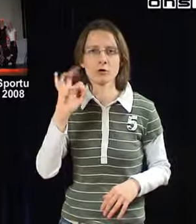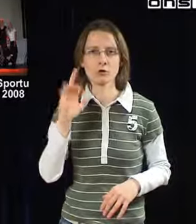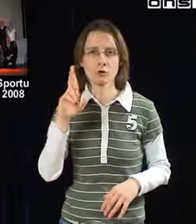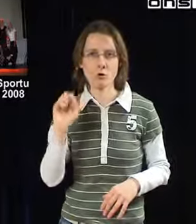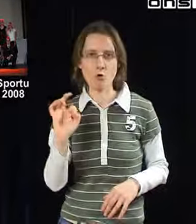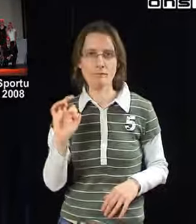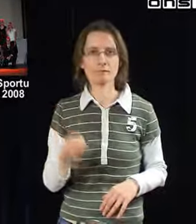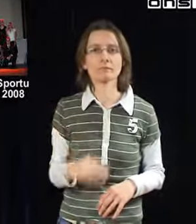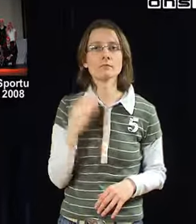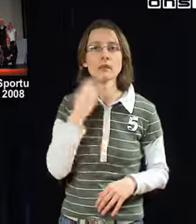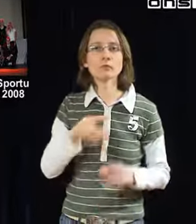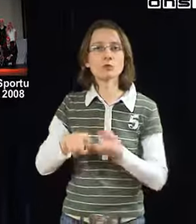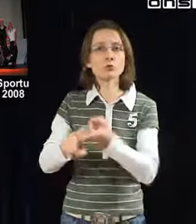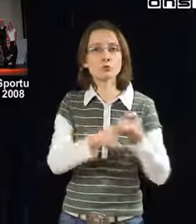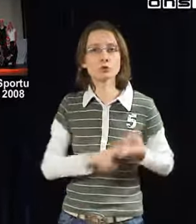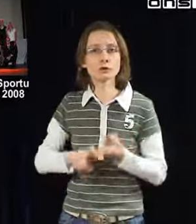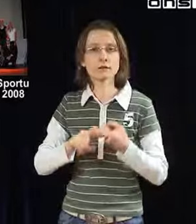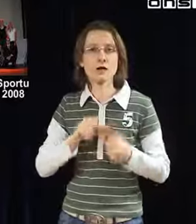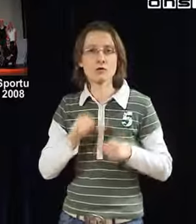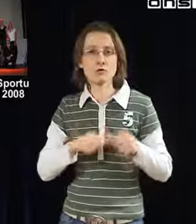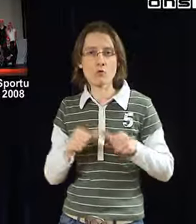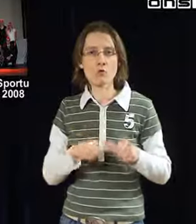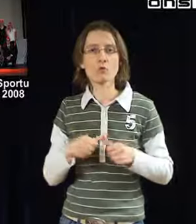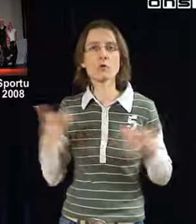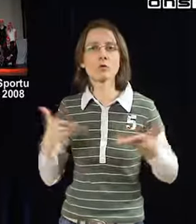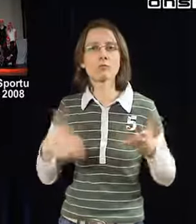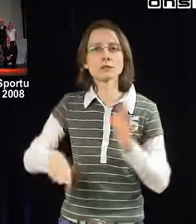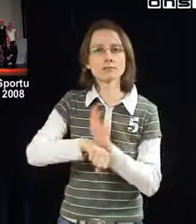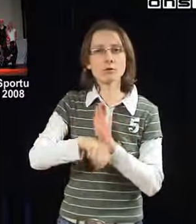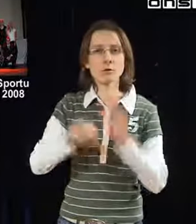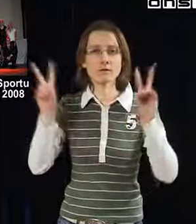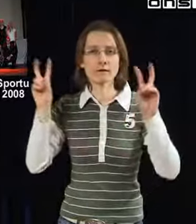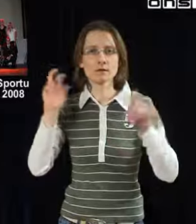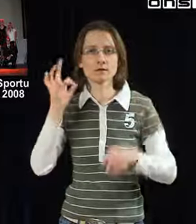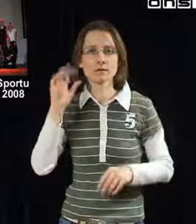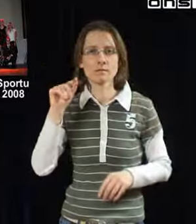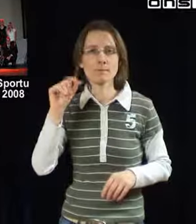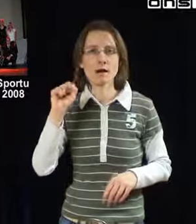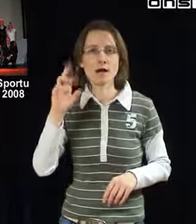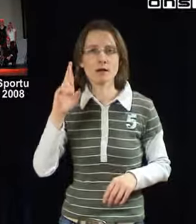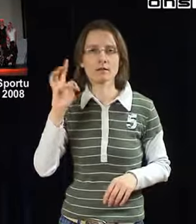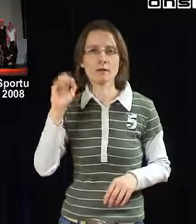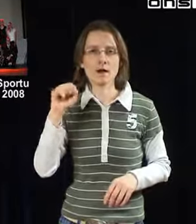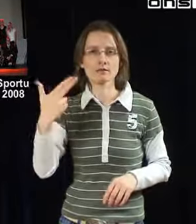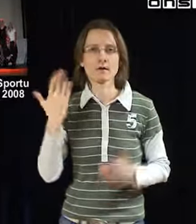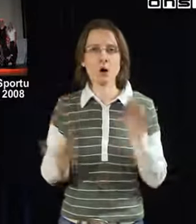show you tonight I'm